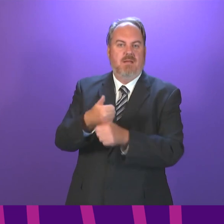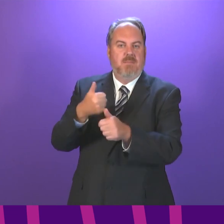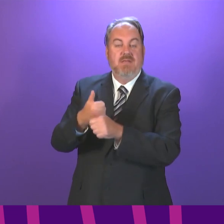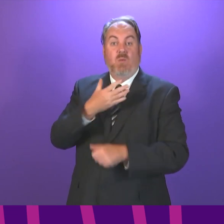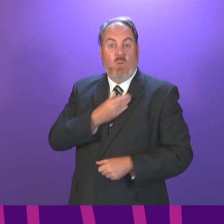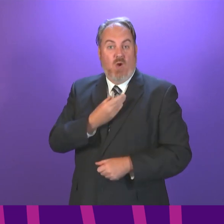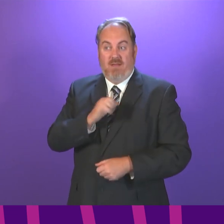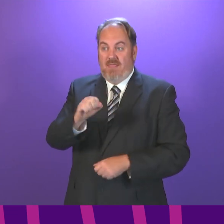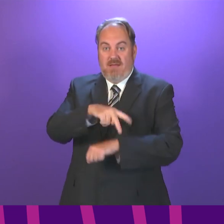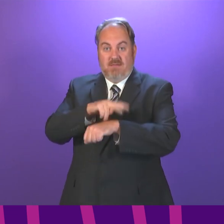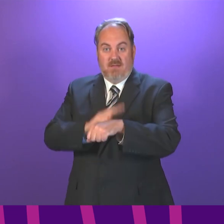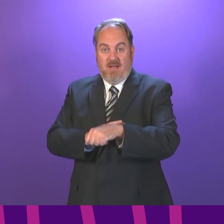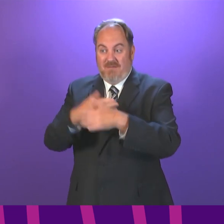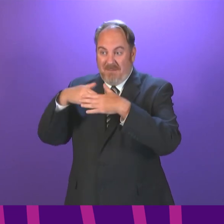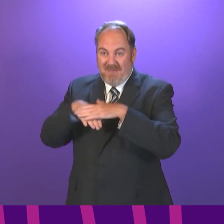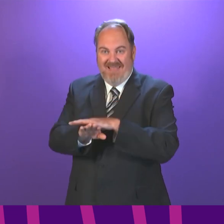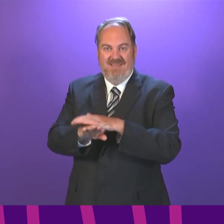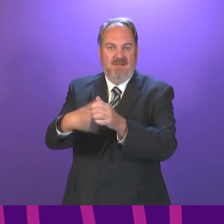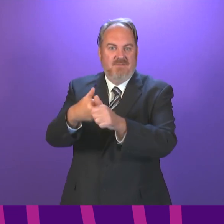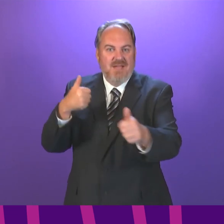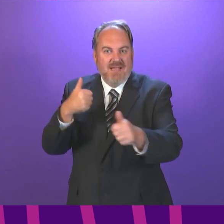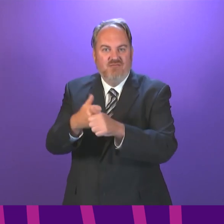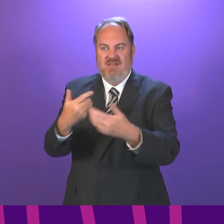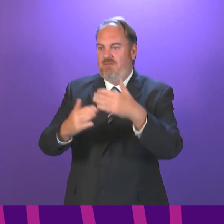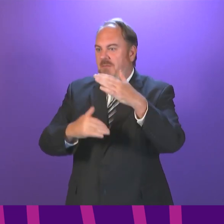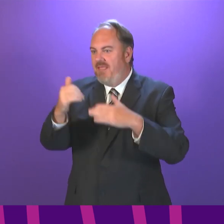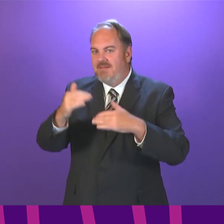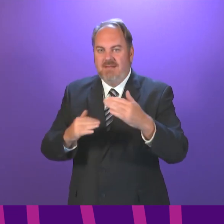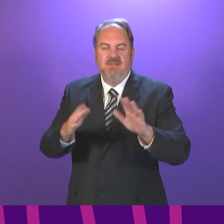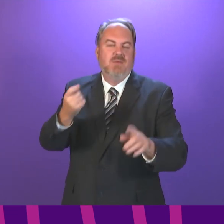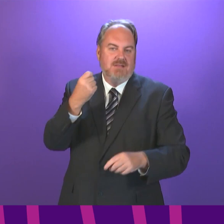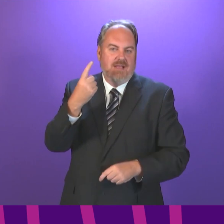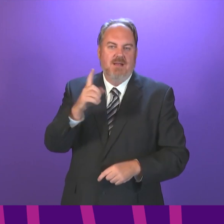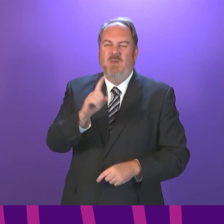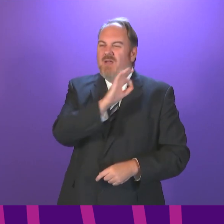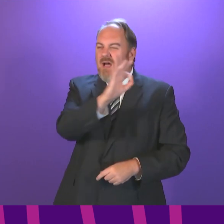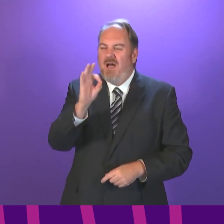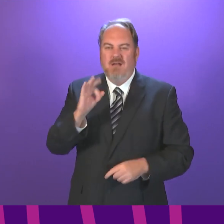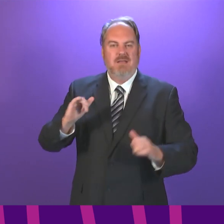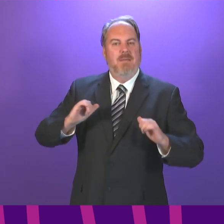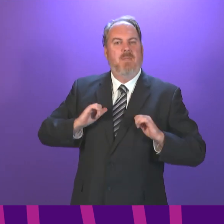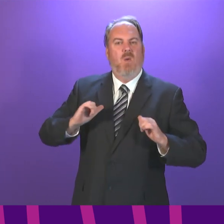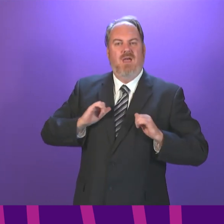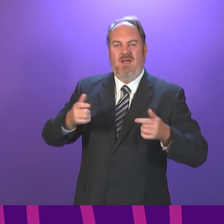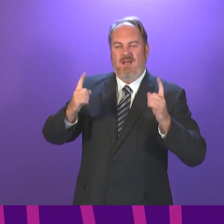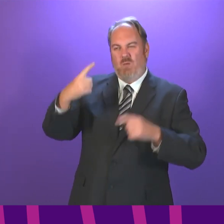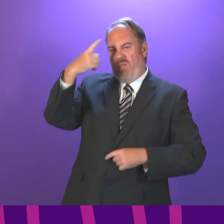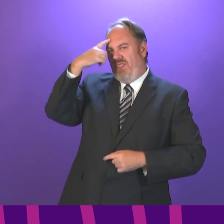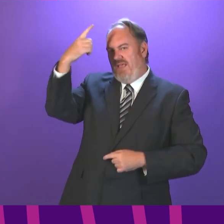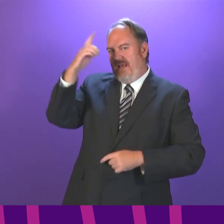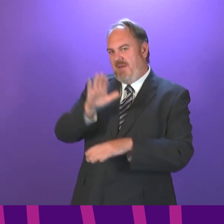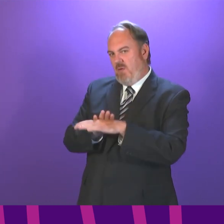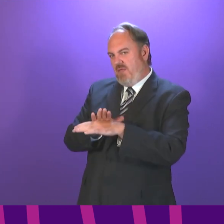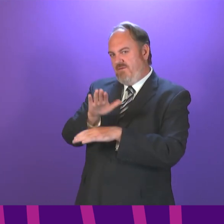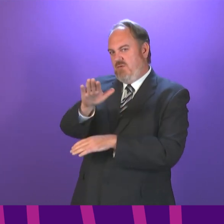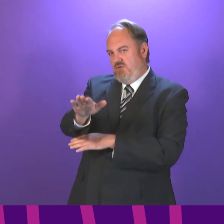it is vital that this gradual approach continues. We will also encourage employers to consider for the longer term, as indeed the Scottish